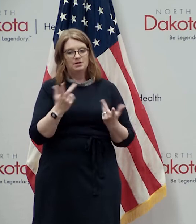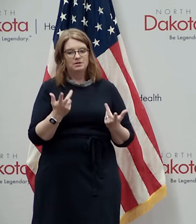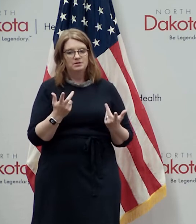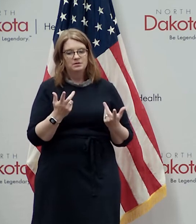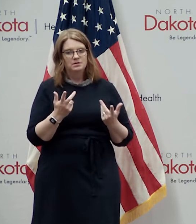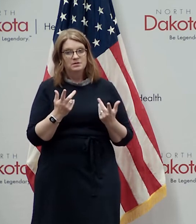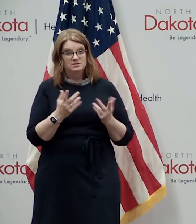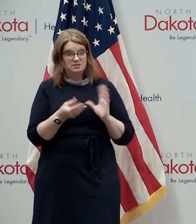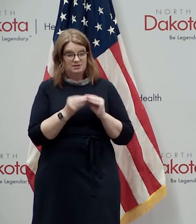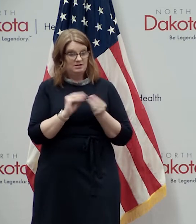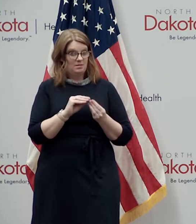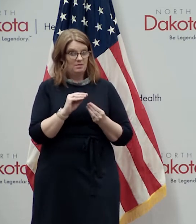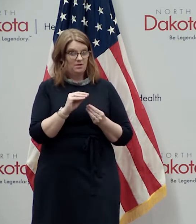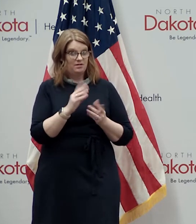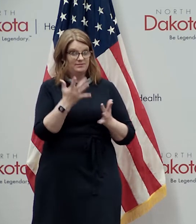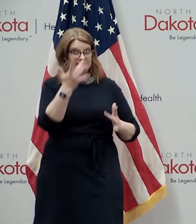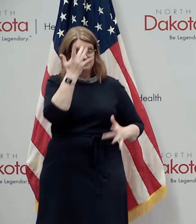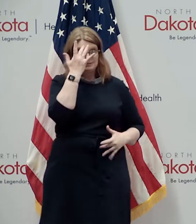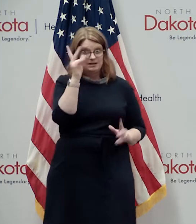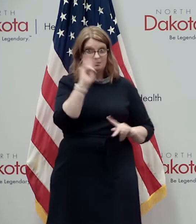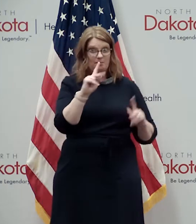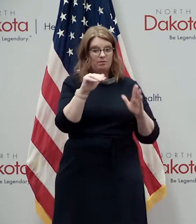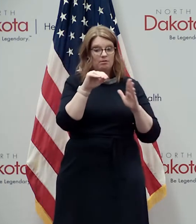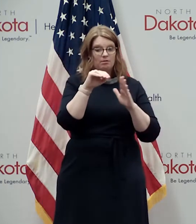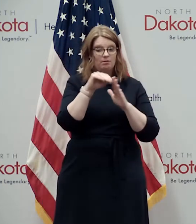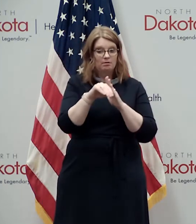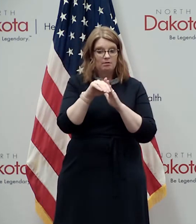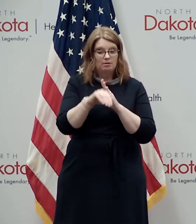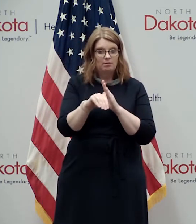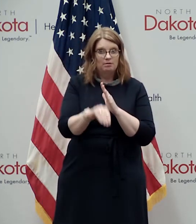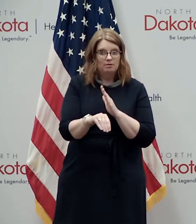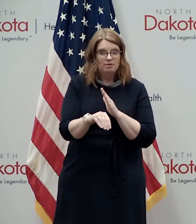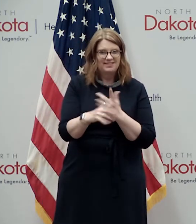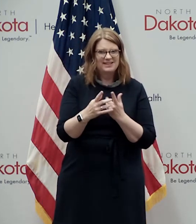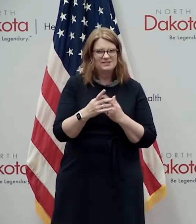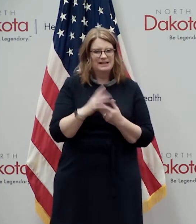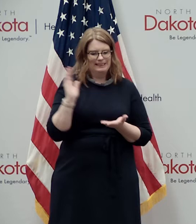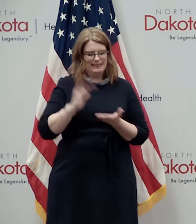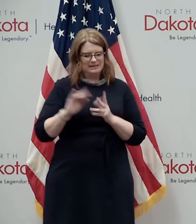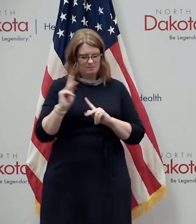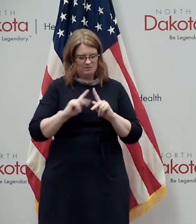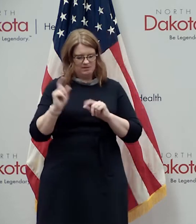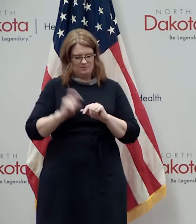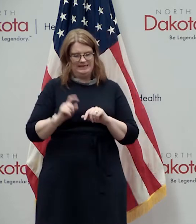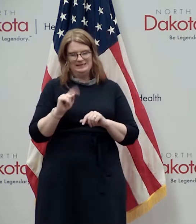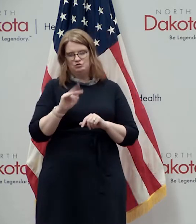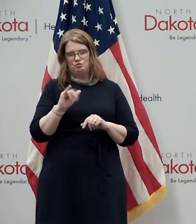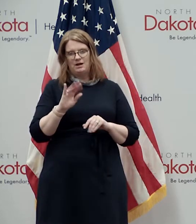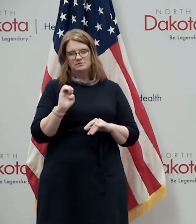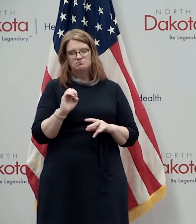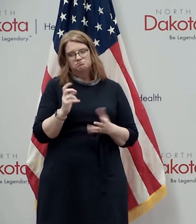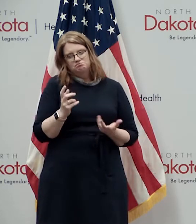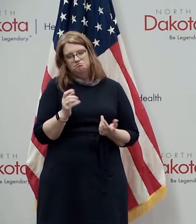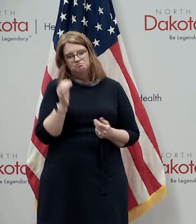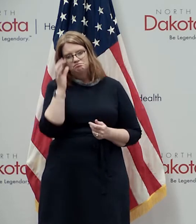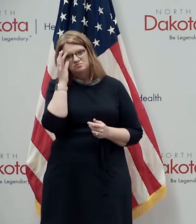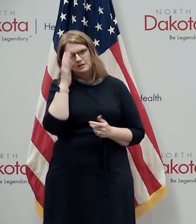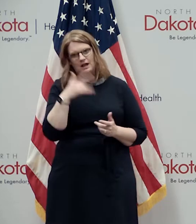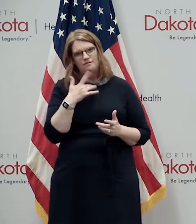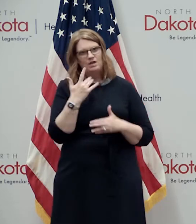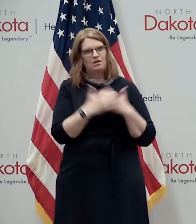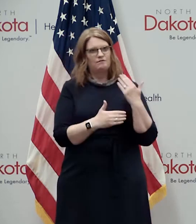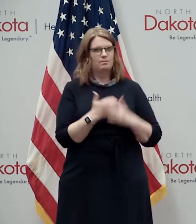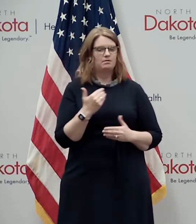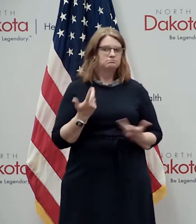the active case is going down then we've got less people that we actually have to trace so i feel like we're in in as good a shape i mean we're as well